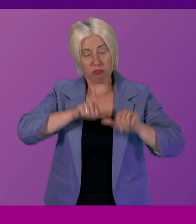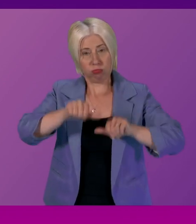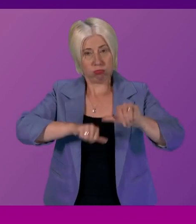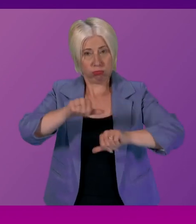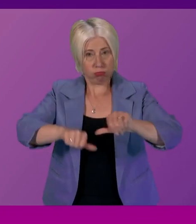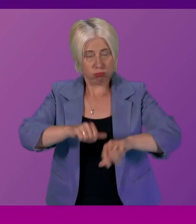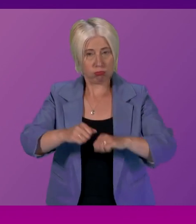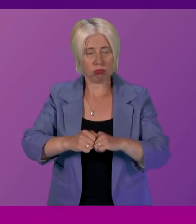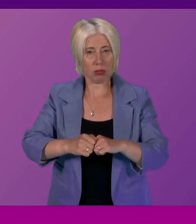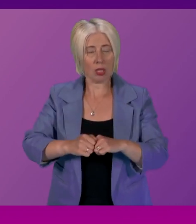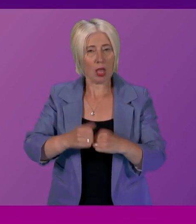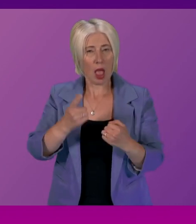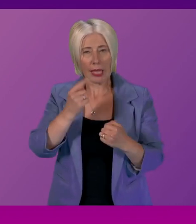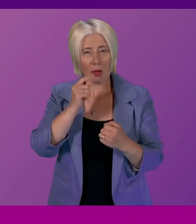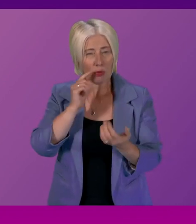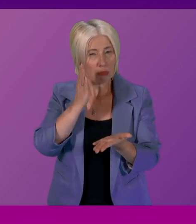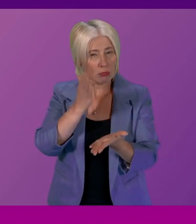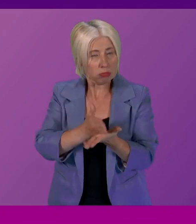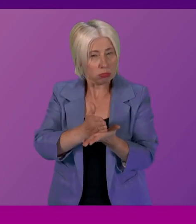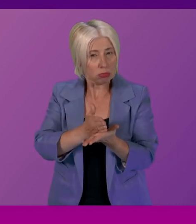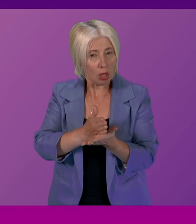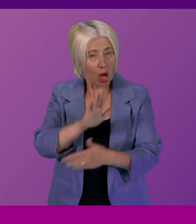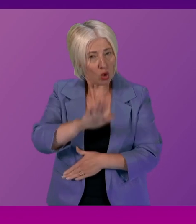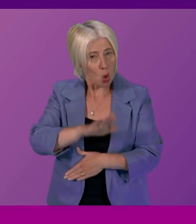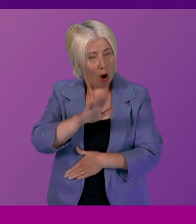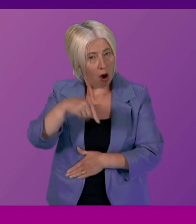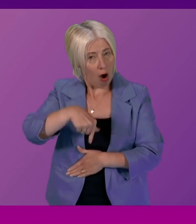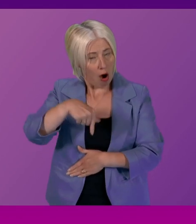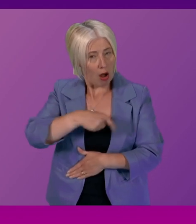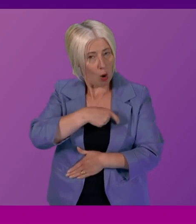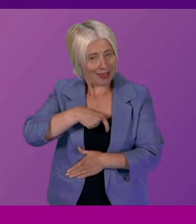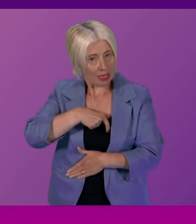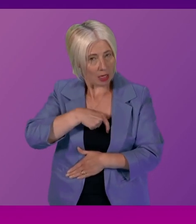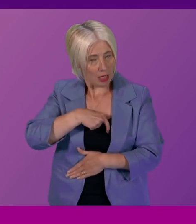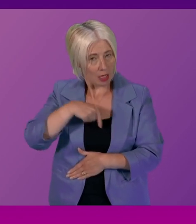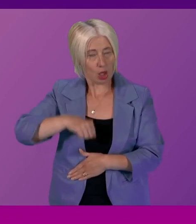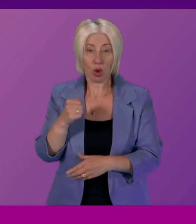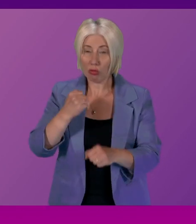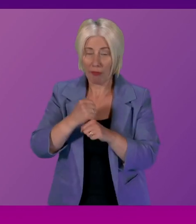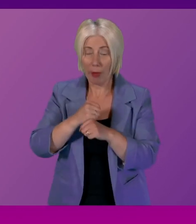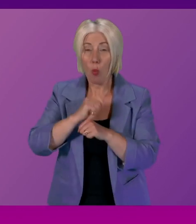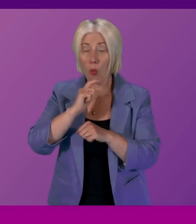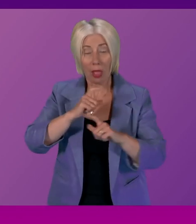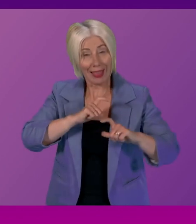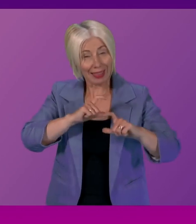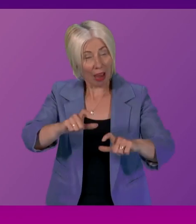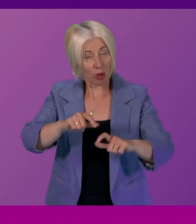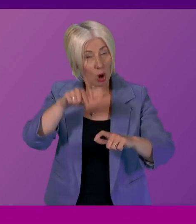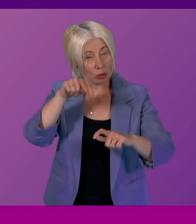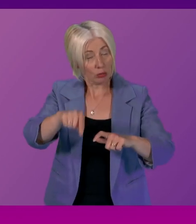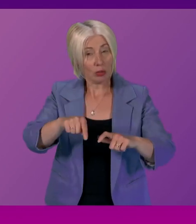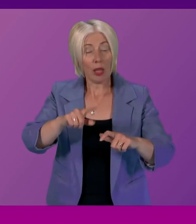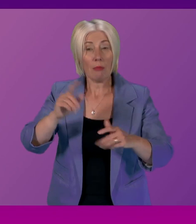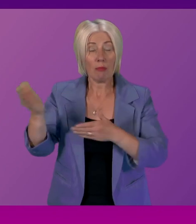give an assurance to this committee today that the Scottish Government will continue on that theme of